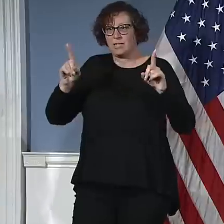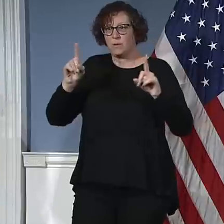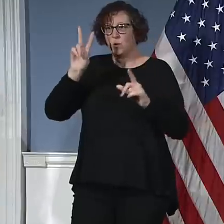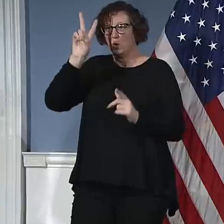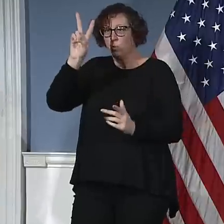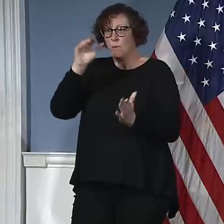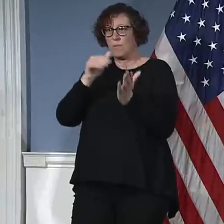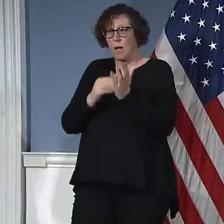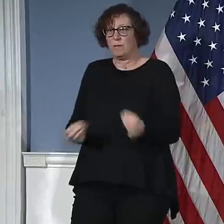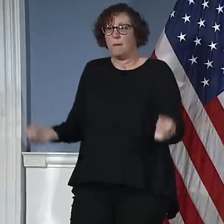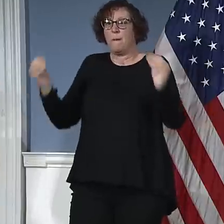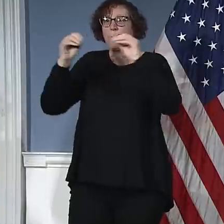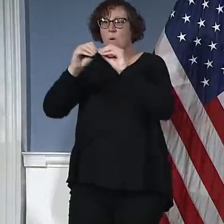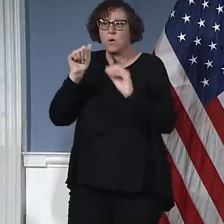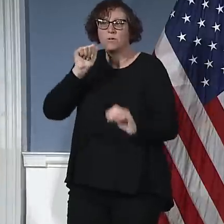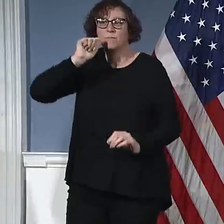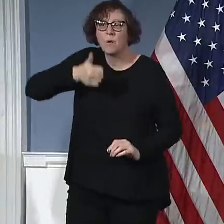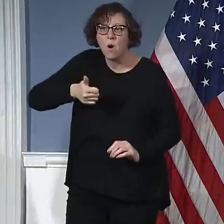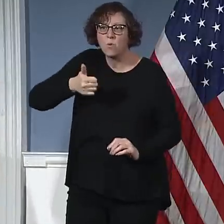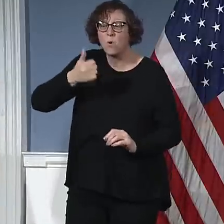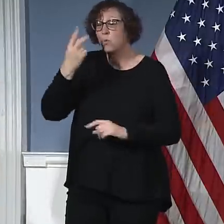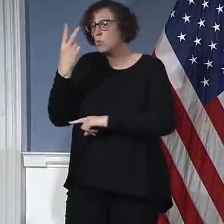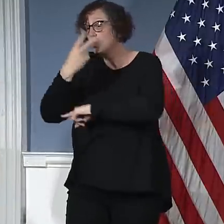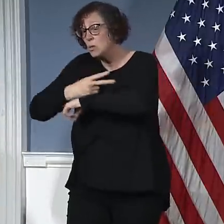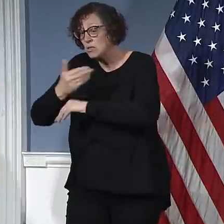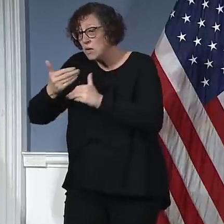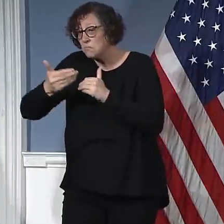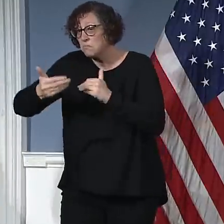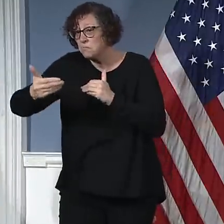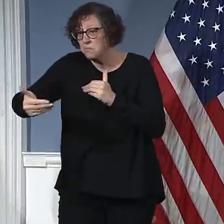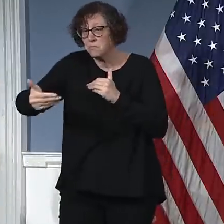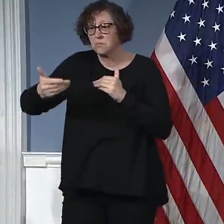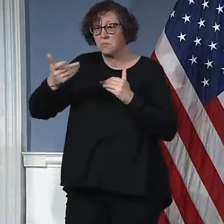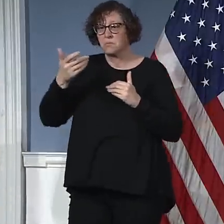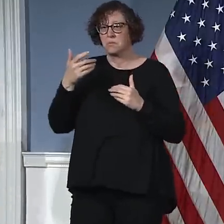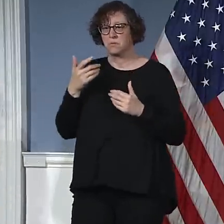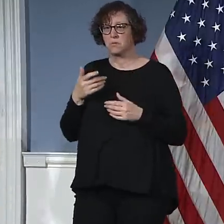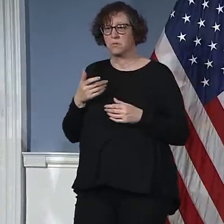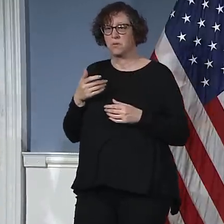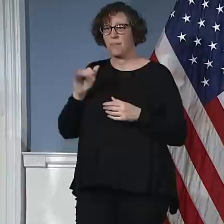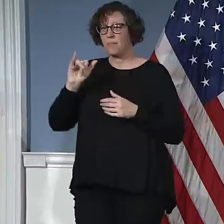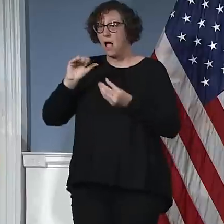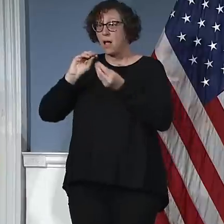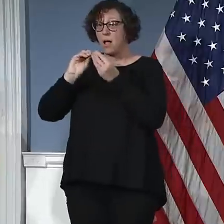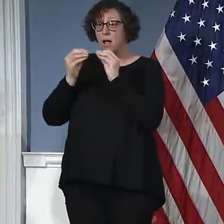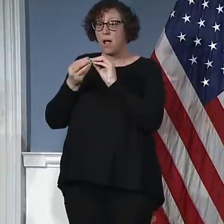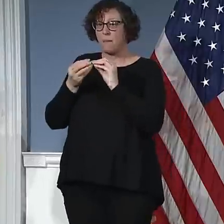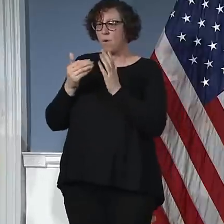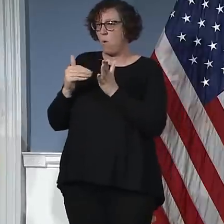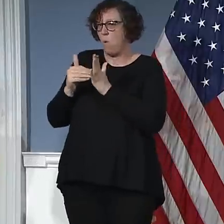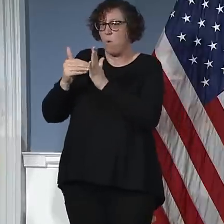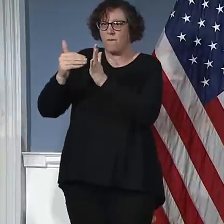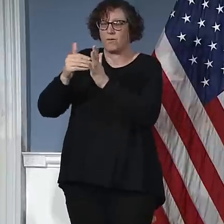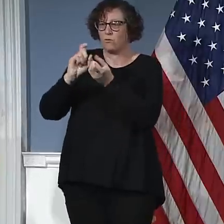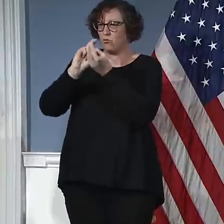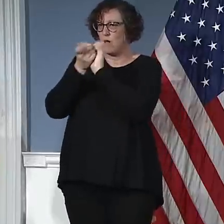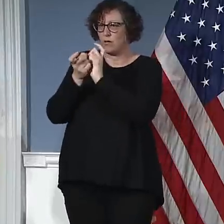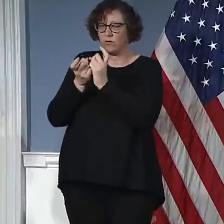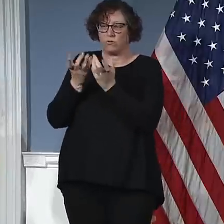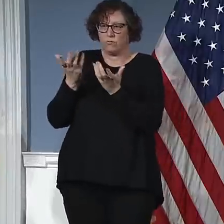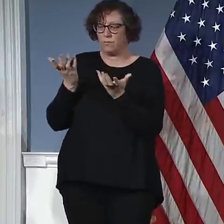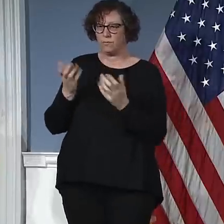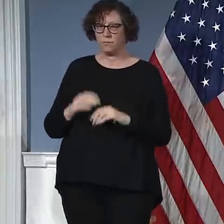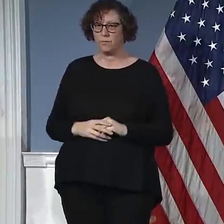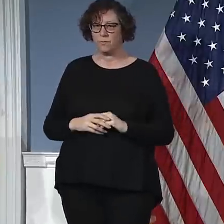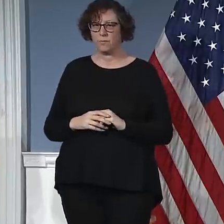tomorrow or the next day. And there's lots of other sources being acted on. It will be changing all the time. The way we